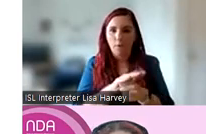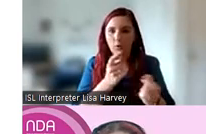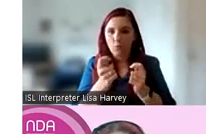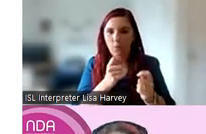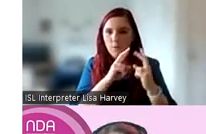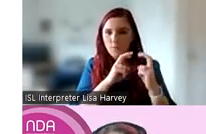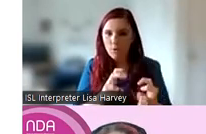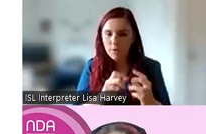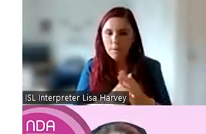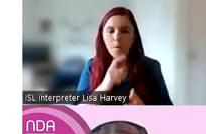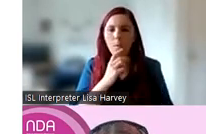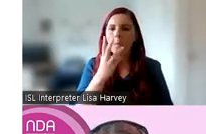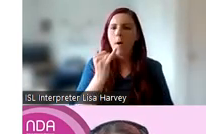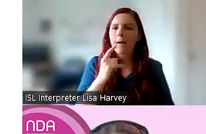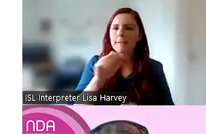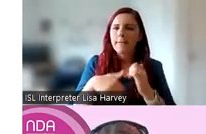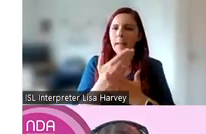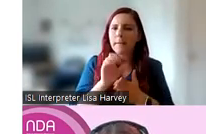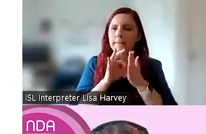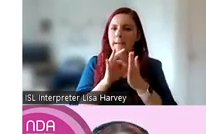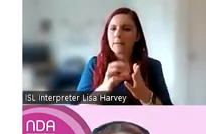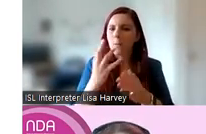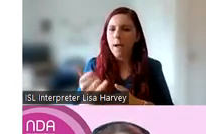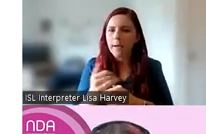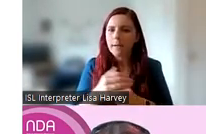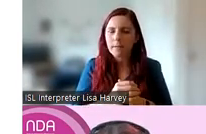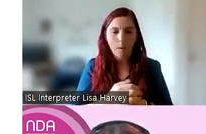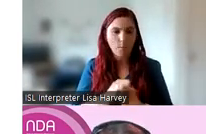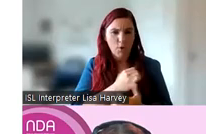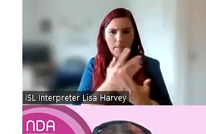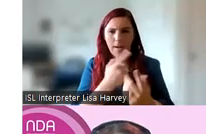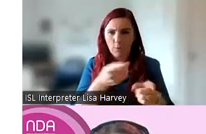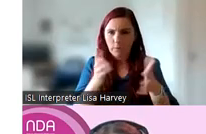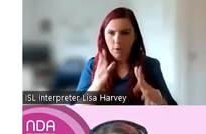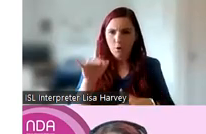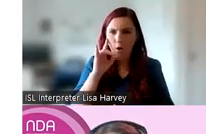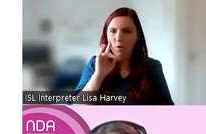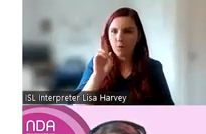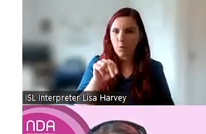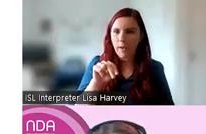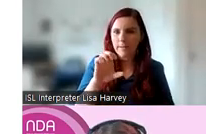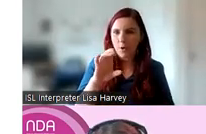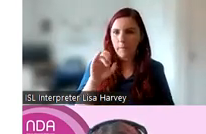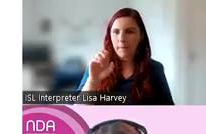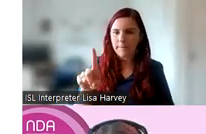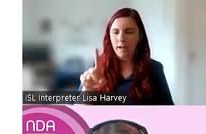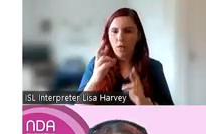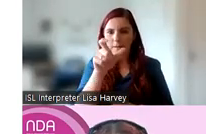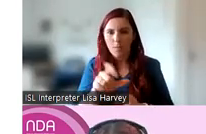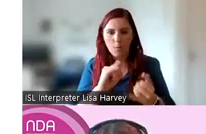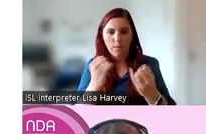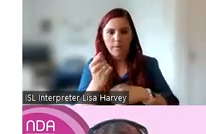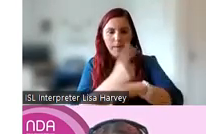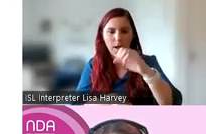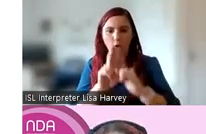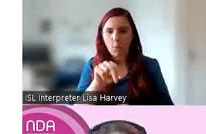So why did we develop this guidance? So I'm sure many people here will have heard of the United Nations Convention on the Rights of Persons with Disabilities, or the